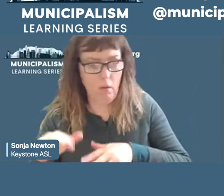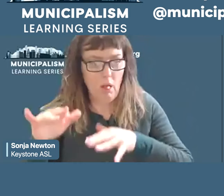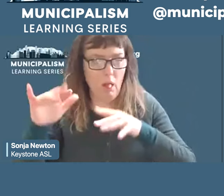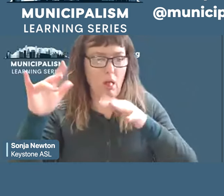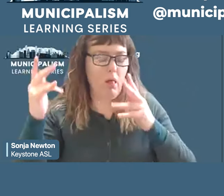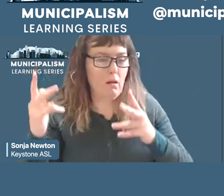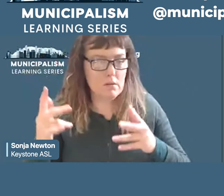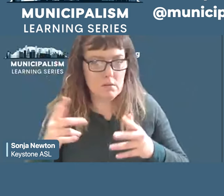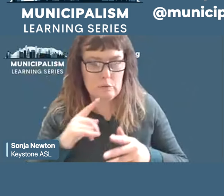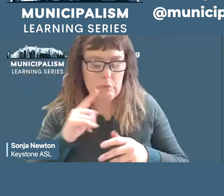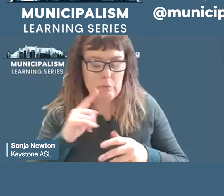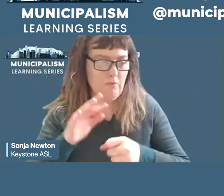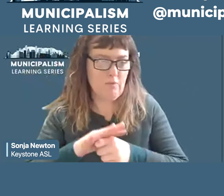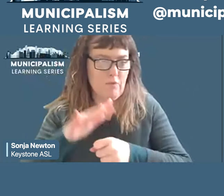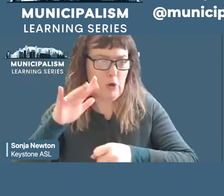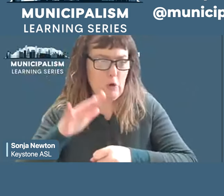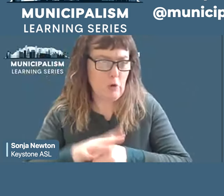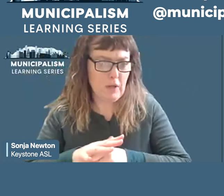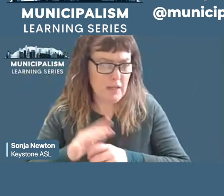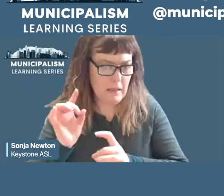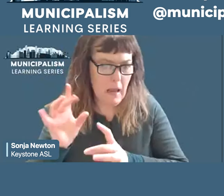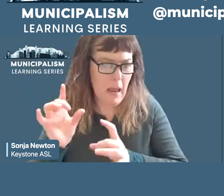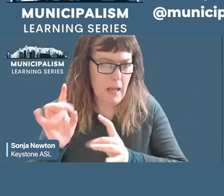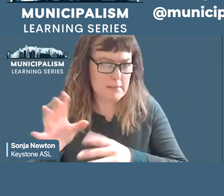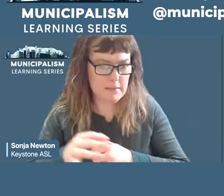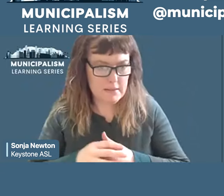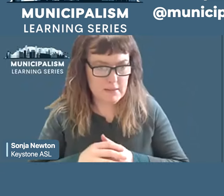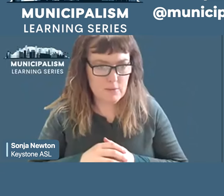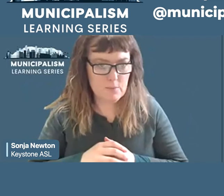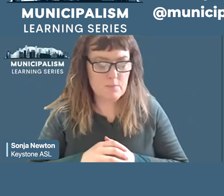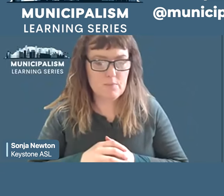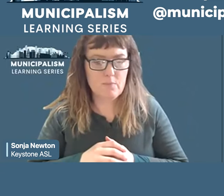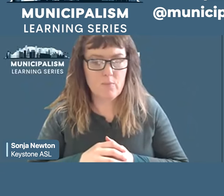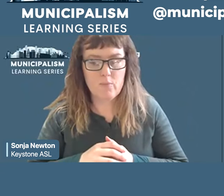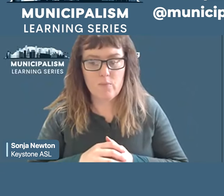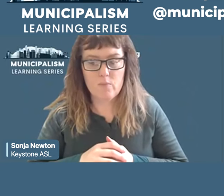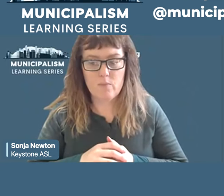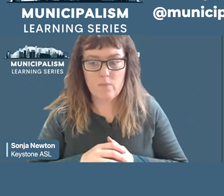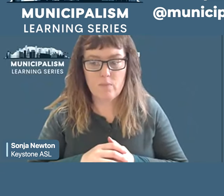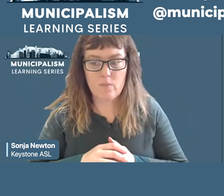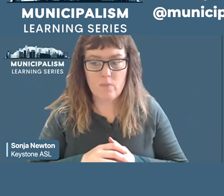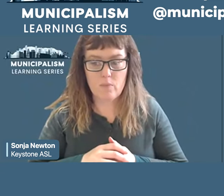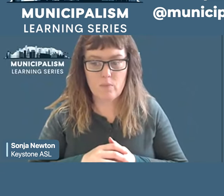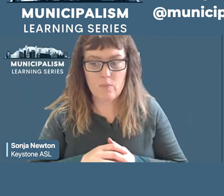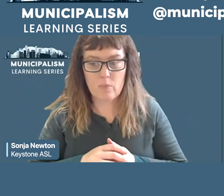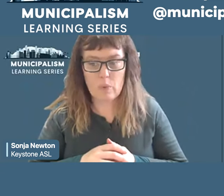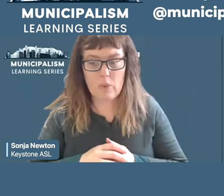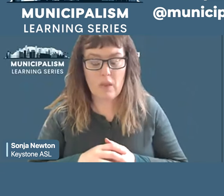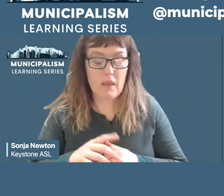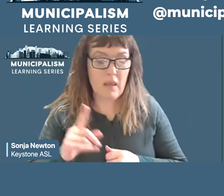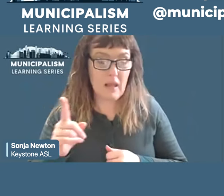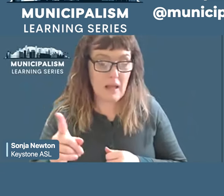by fury and hate. He is credited with the intention of destroying the whole economic life of Vienna.